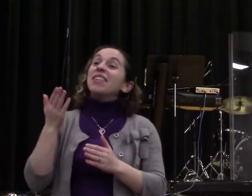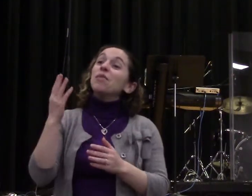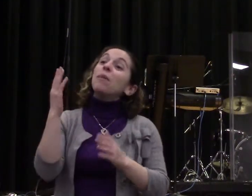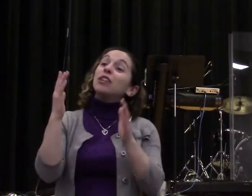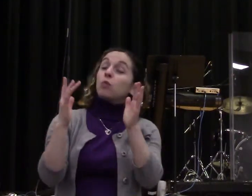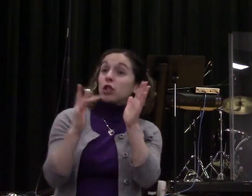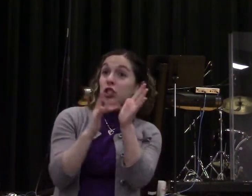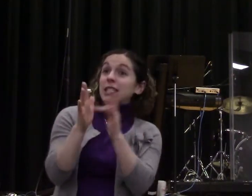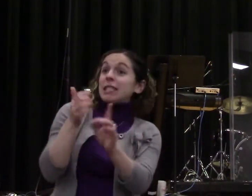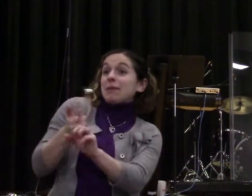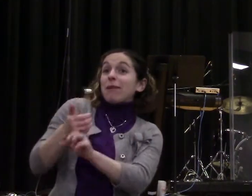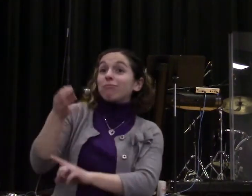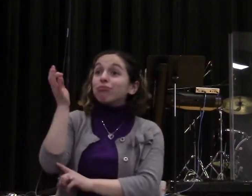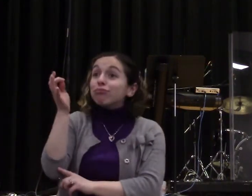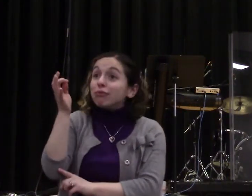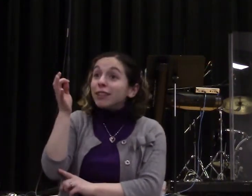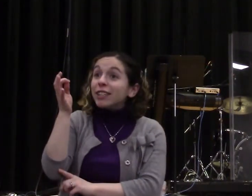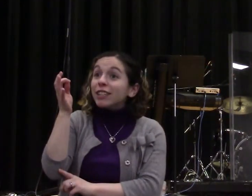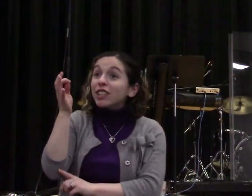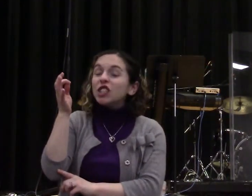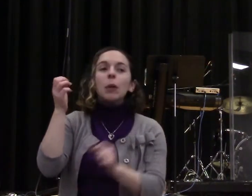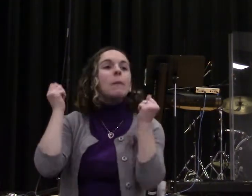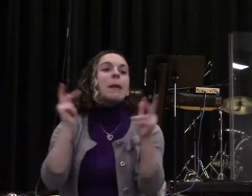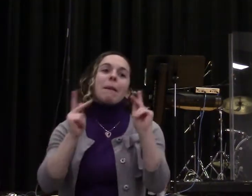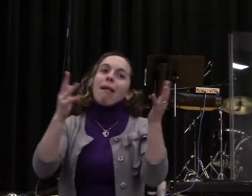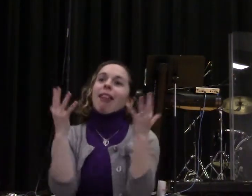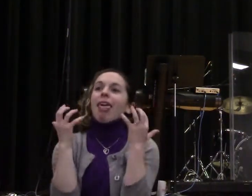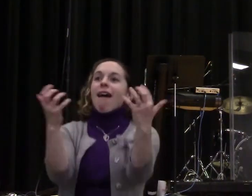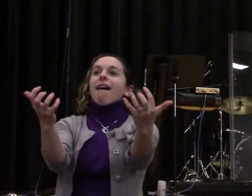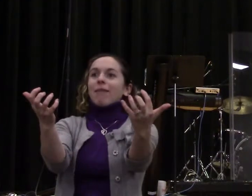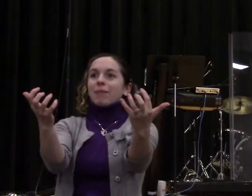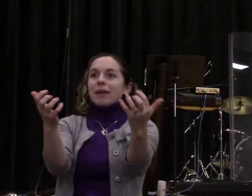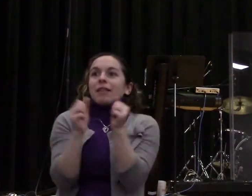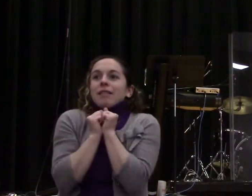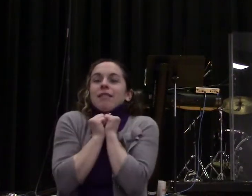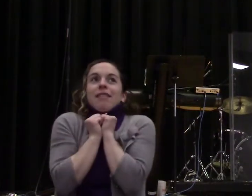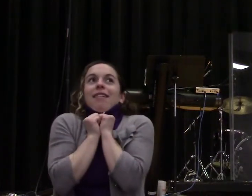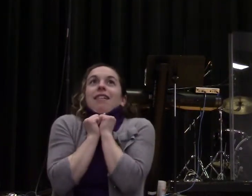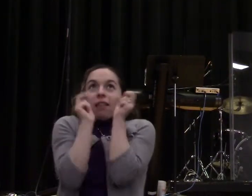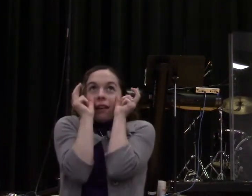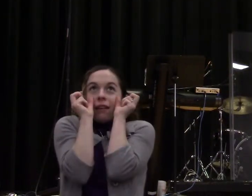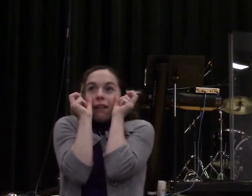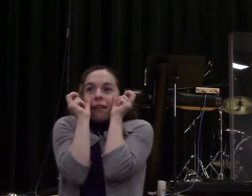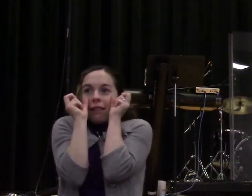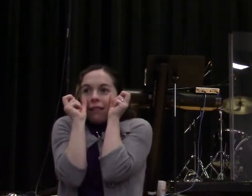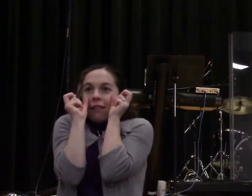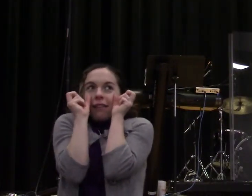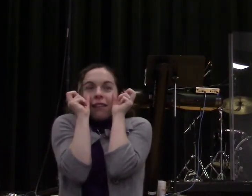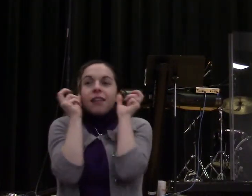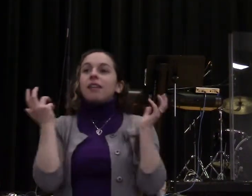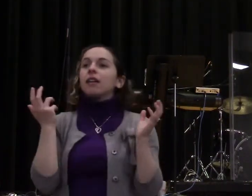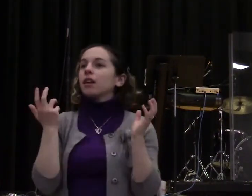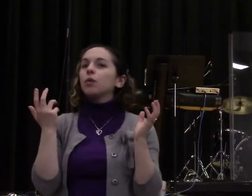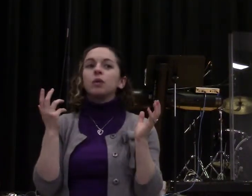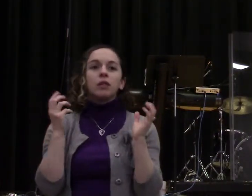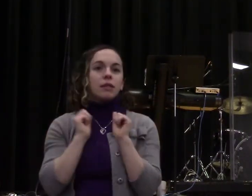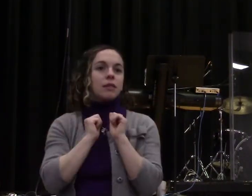get in there. And the Bible specifically says in Luke chapter 5, it says that the presence of the Lord was